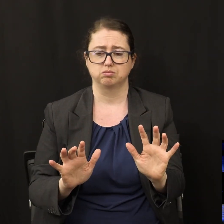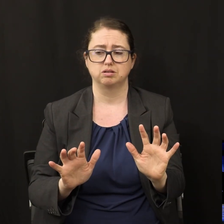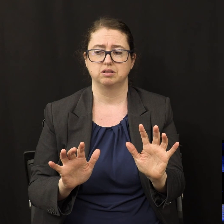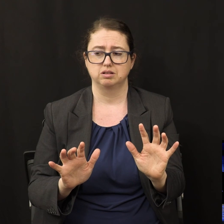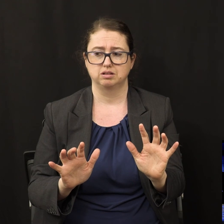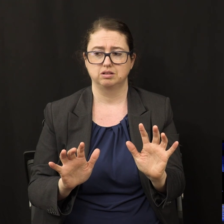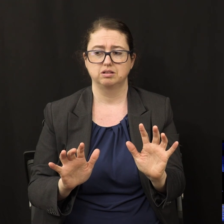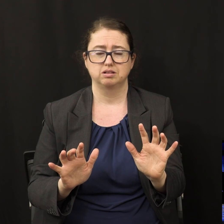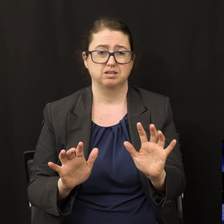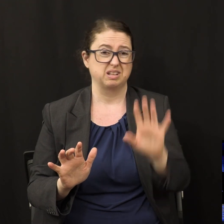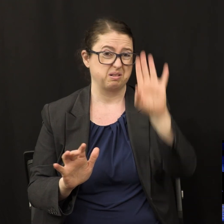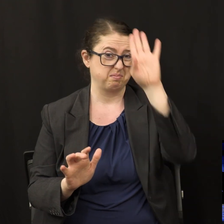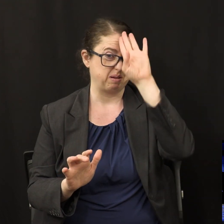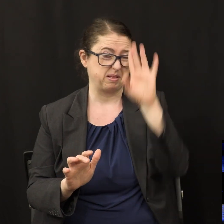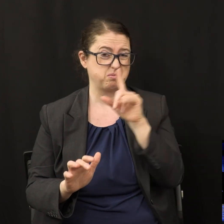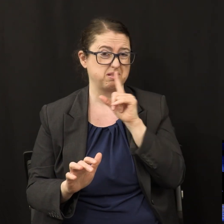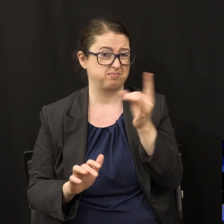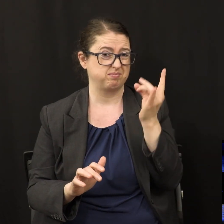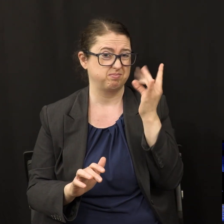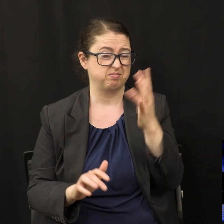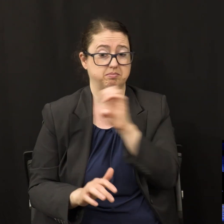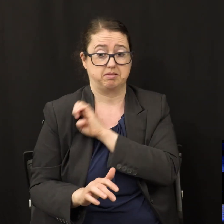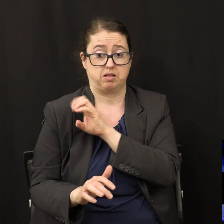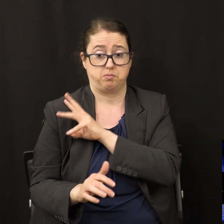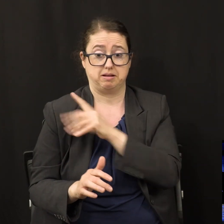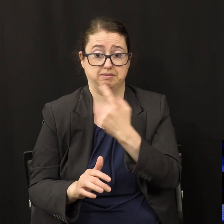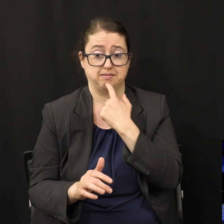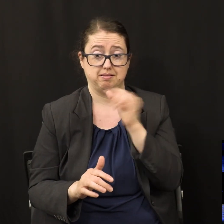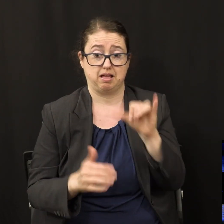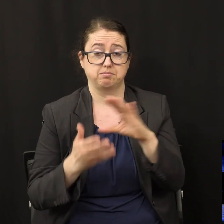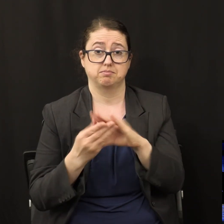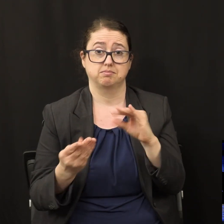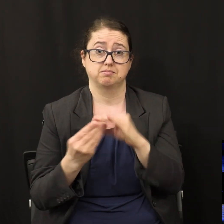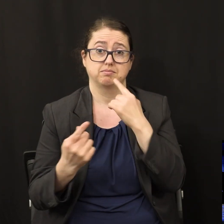lot worse Ellen White says that when this message is proclaimed the churches have